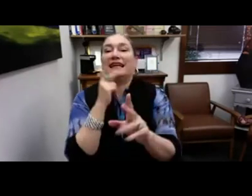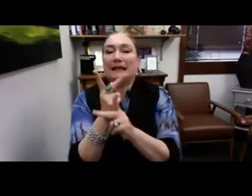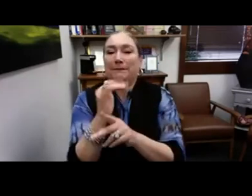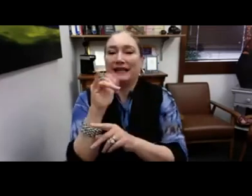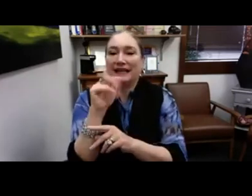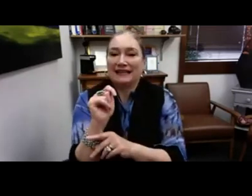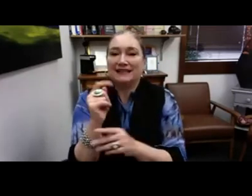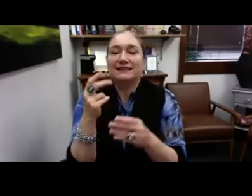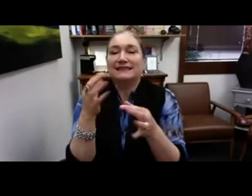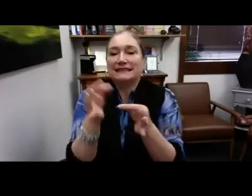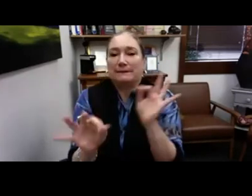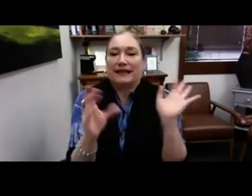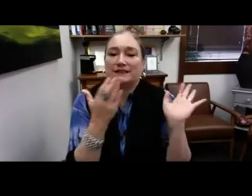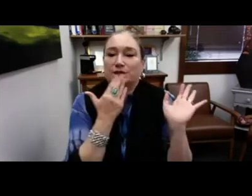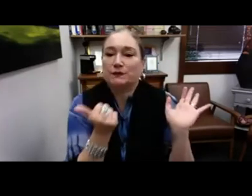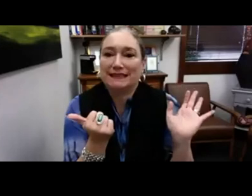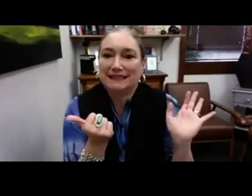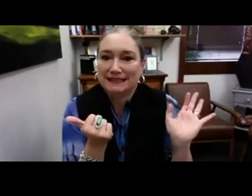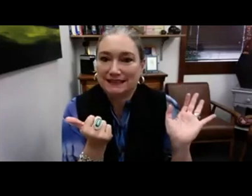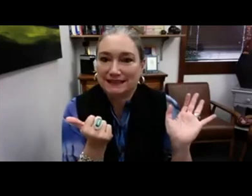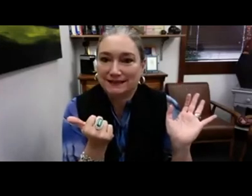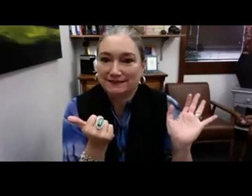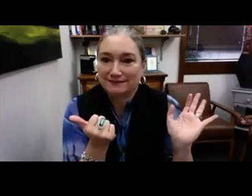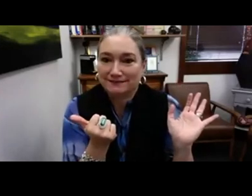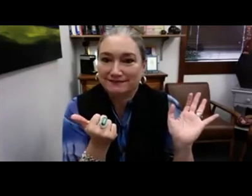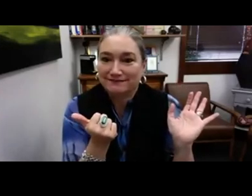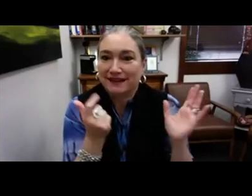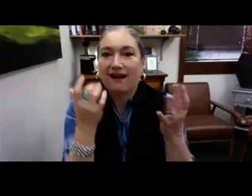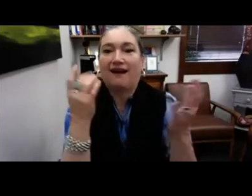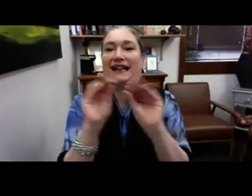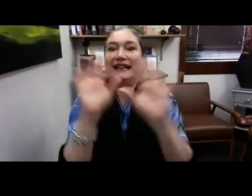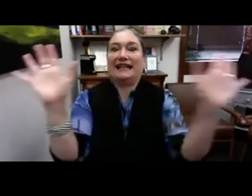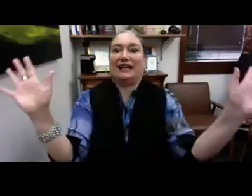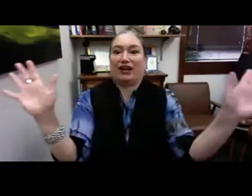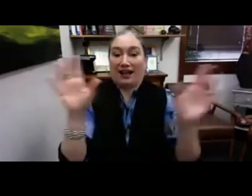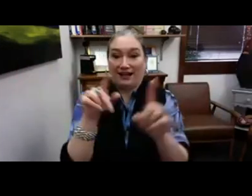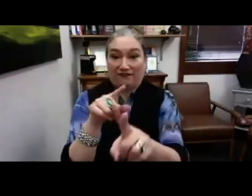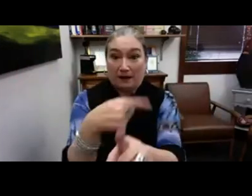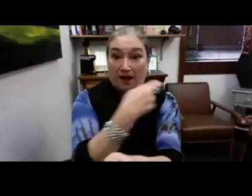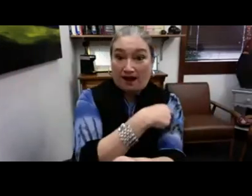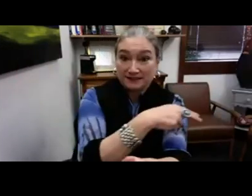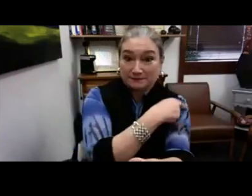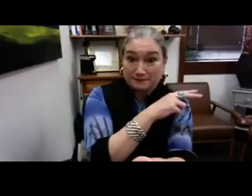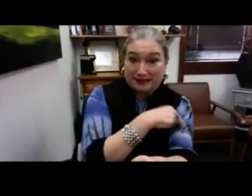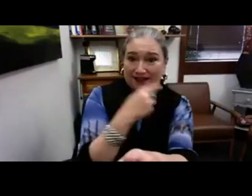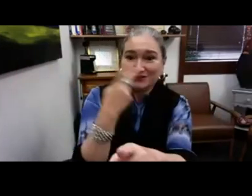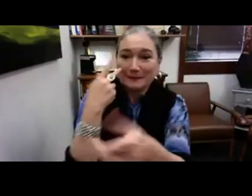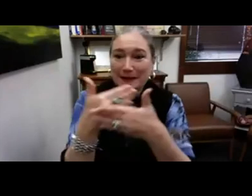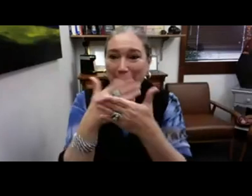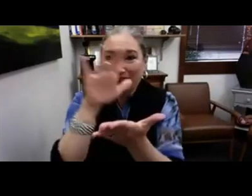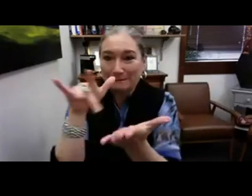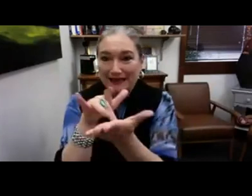had the aid services, that's what's, you know, that's what you see in the right-hand side, keeping things simple and sweet. K I S S keep it simple and sweet.